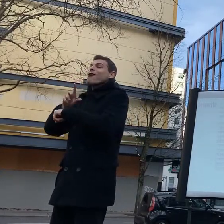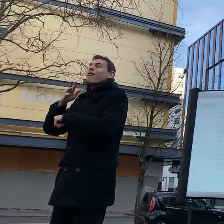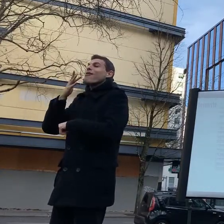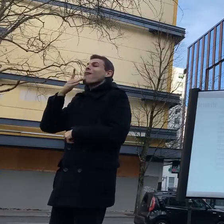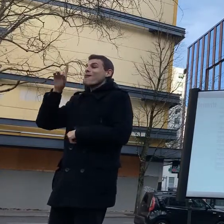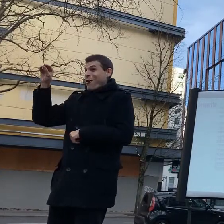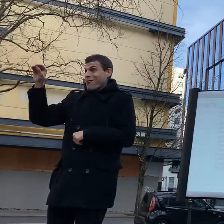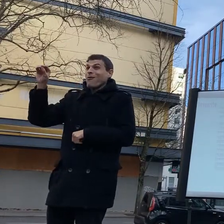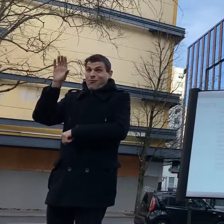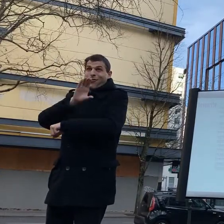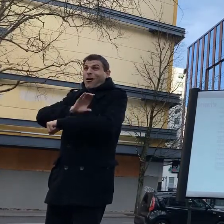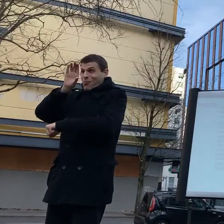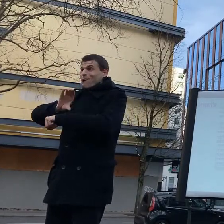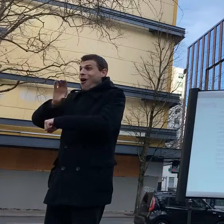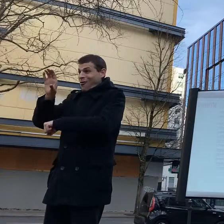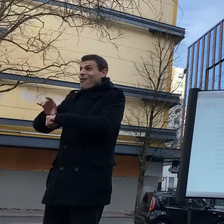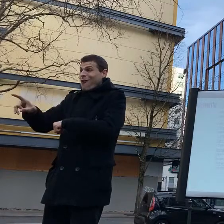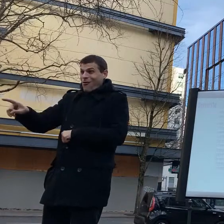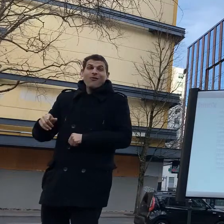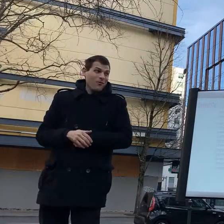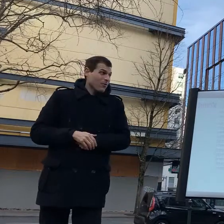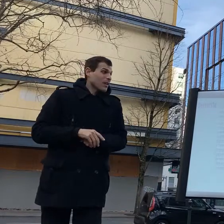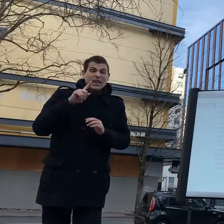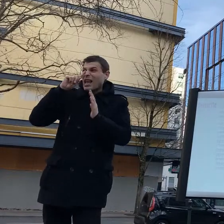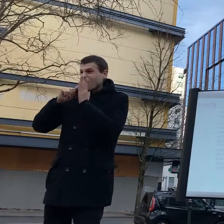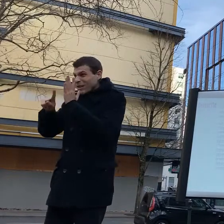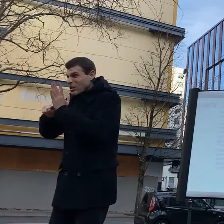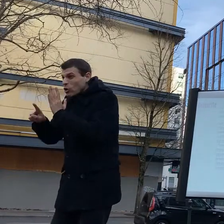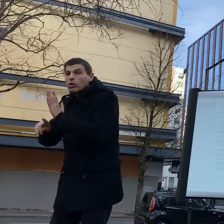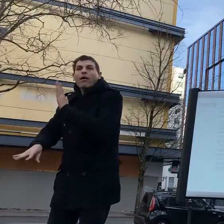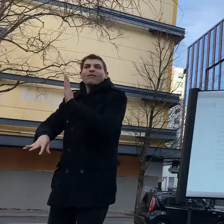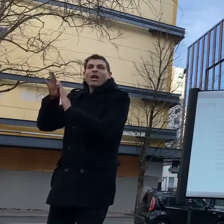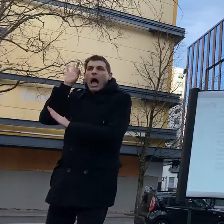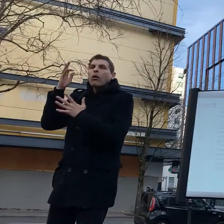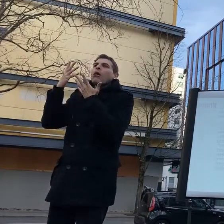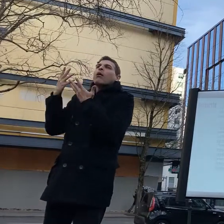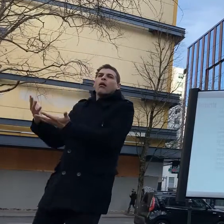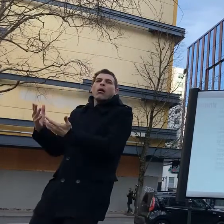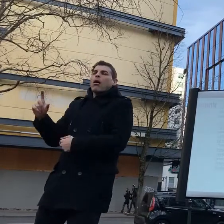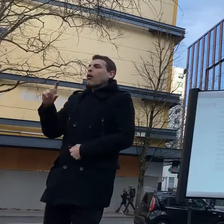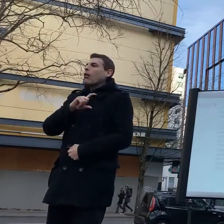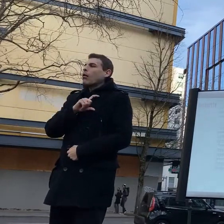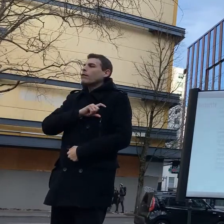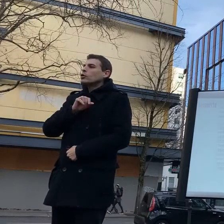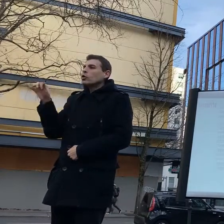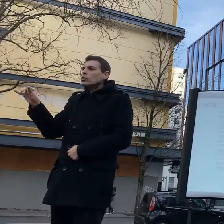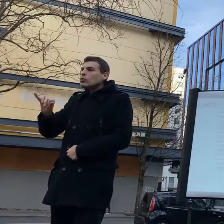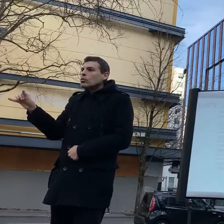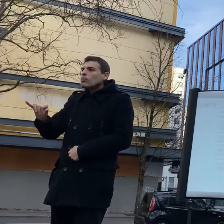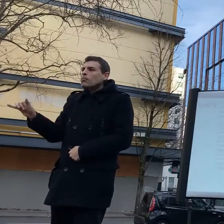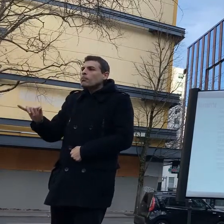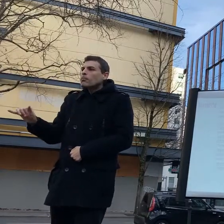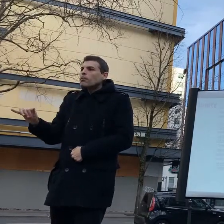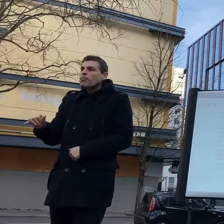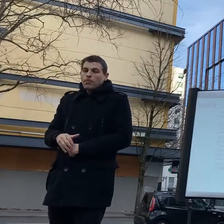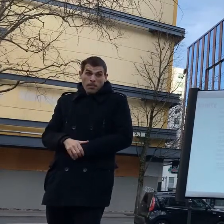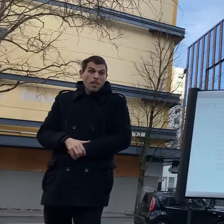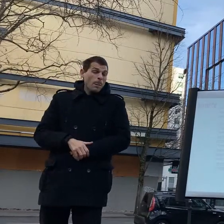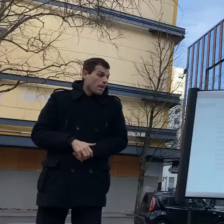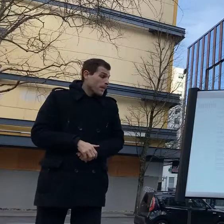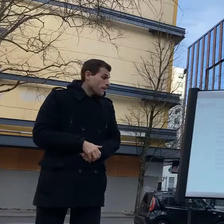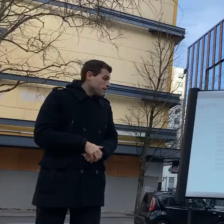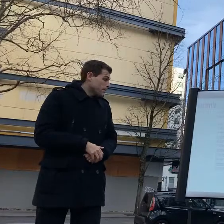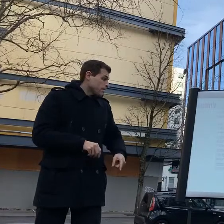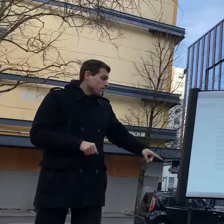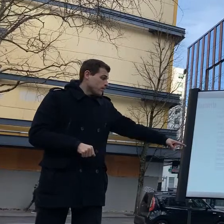including 60 hexachloroethane smoke grenades at a price of 32.89 each